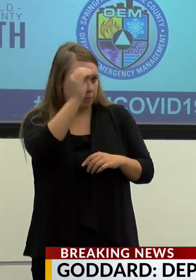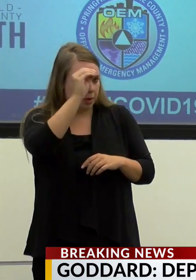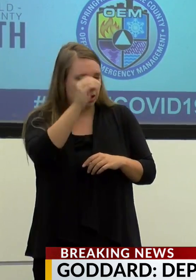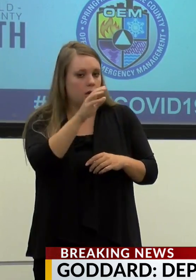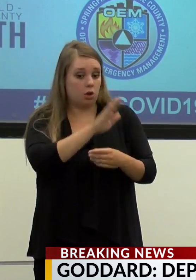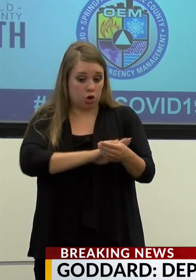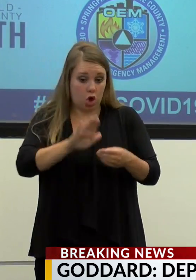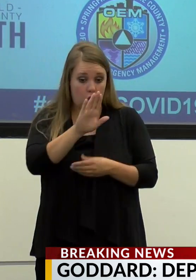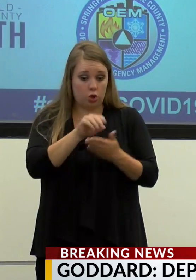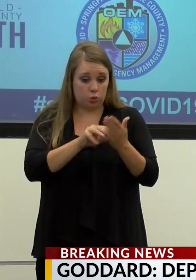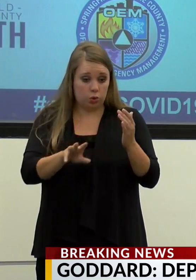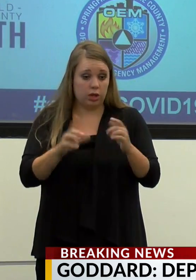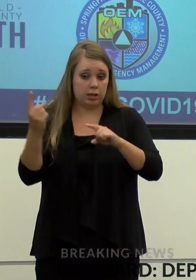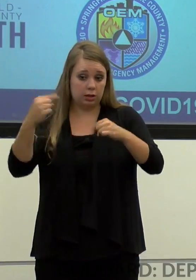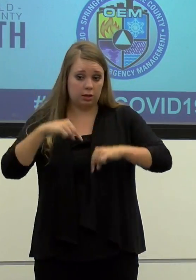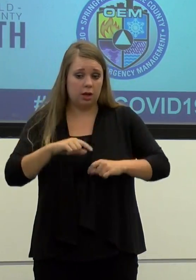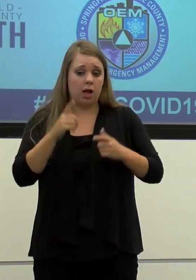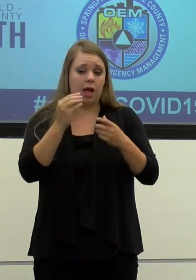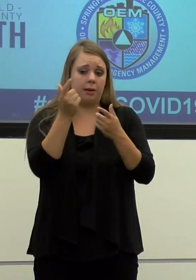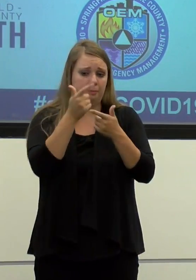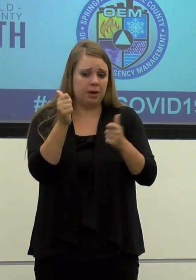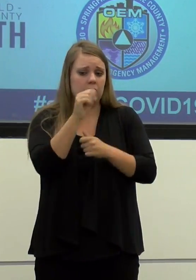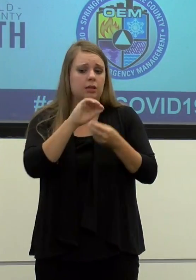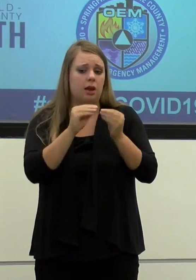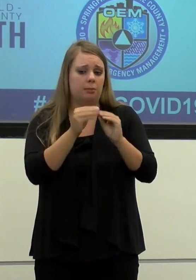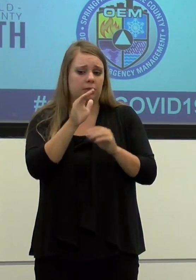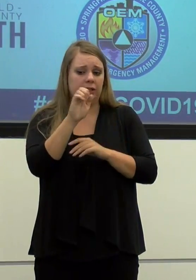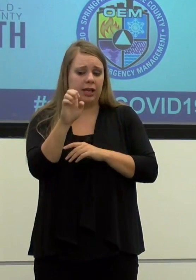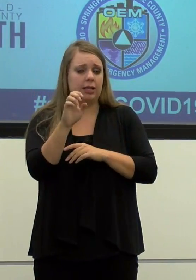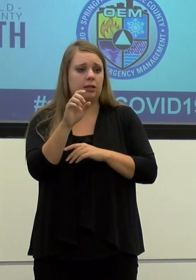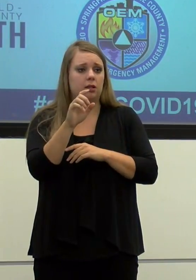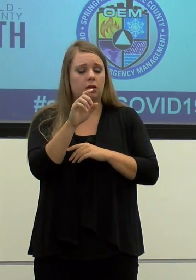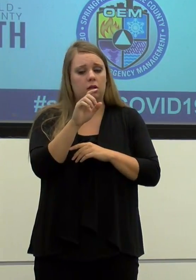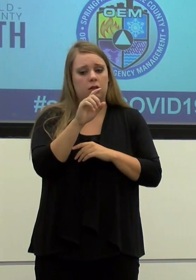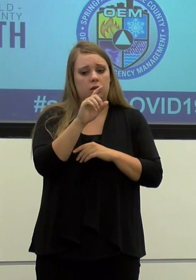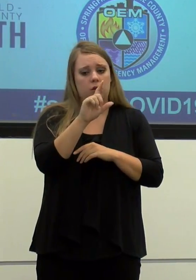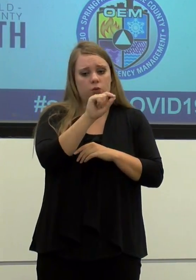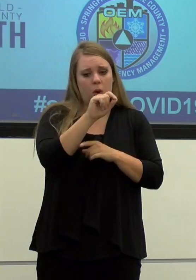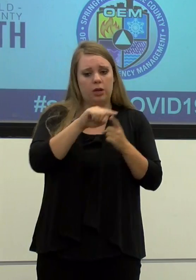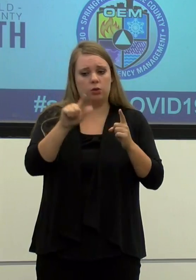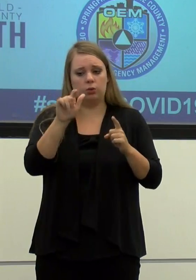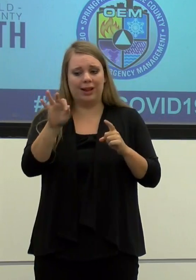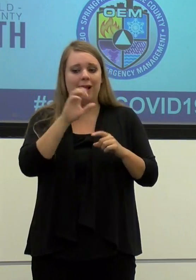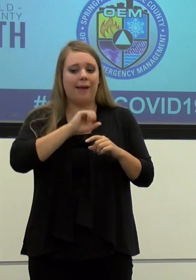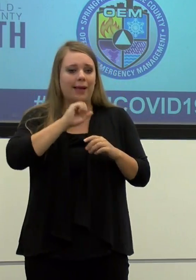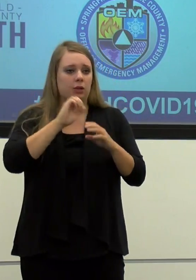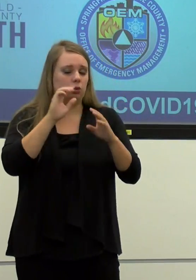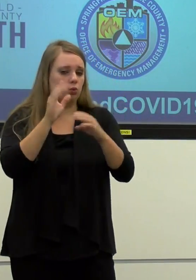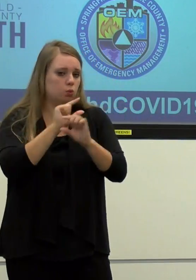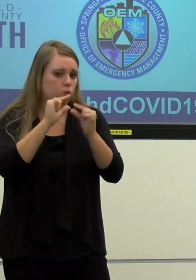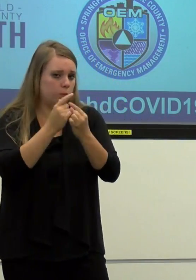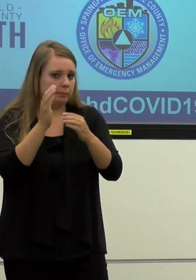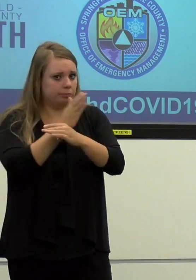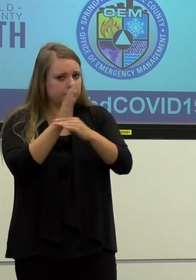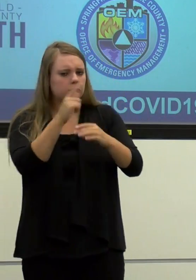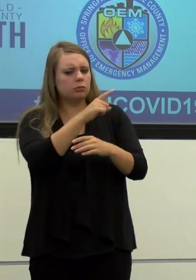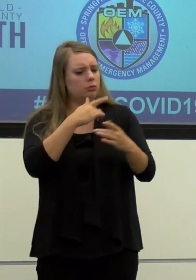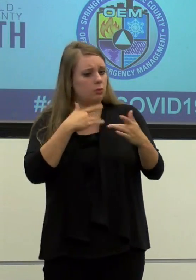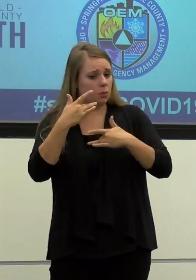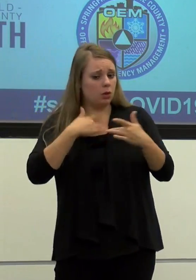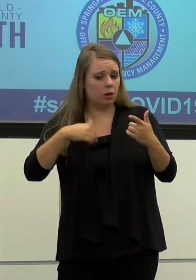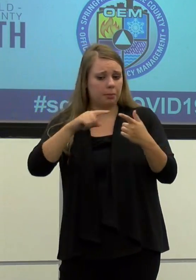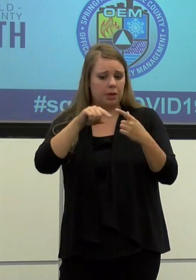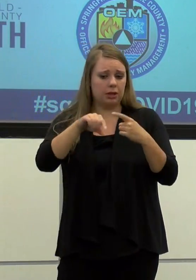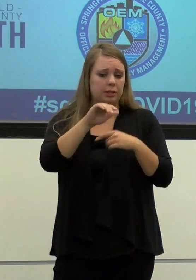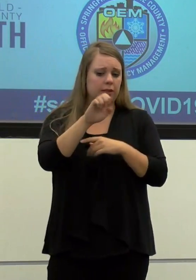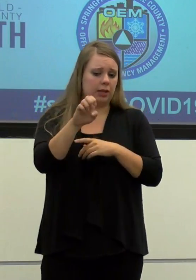college students returning in the largest number of cases being in the 2020 to 29 age group, how concerned are you about these cases in